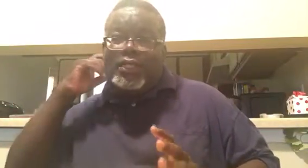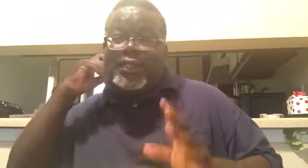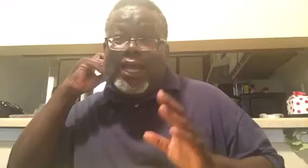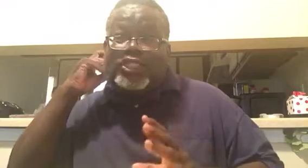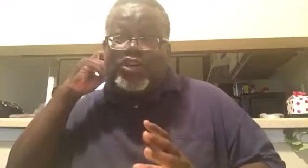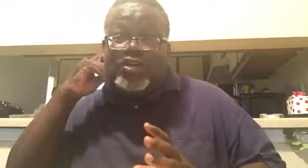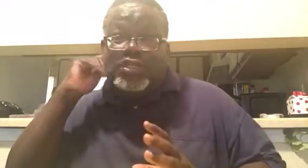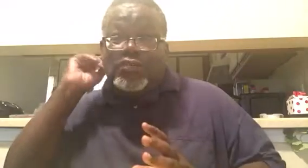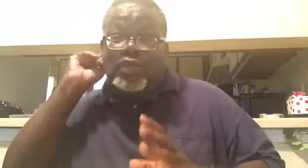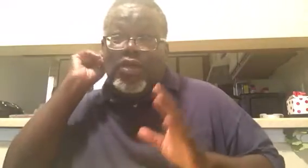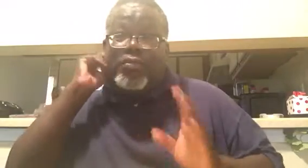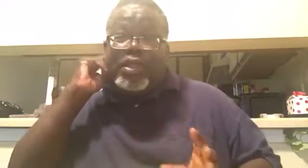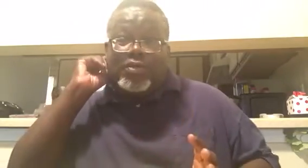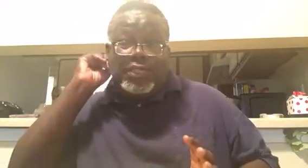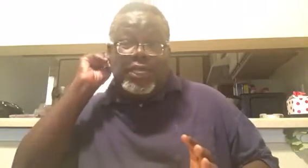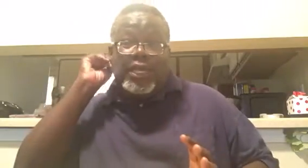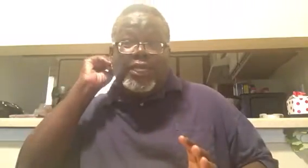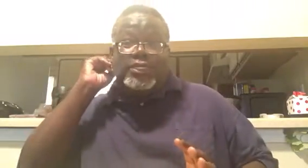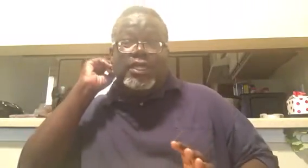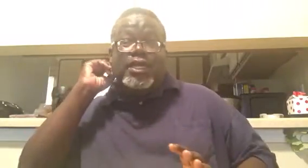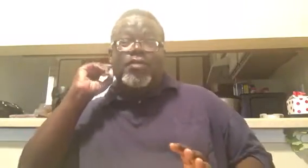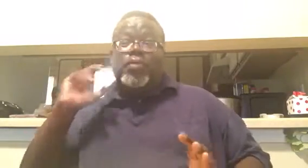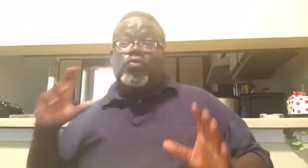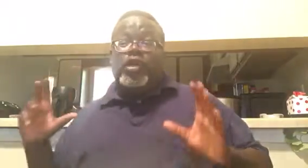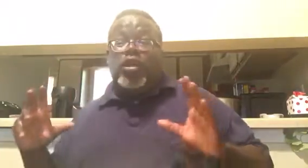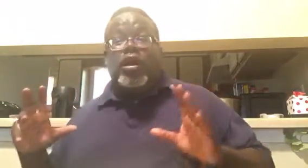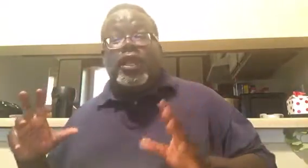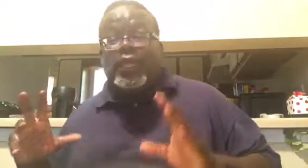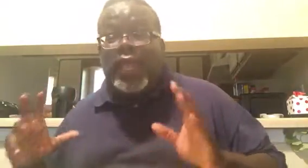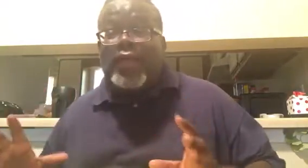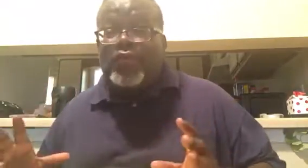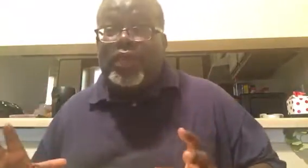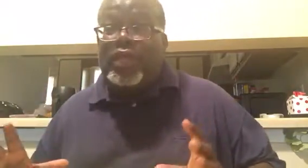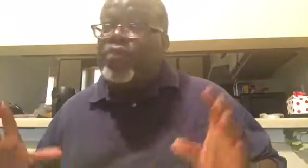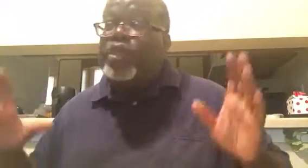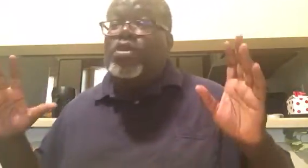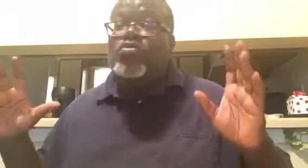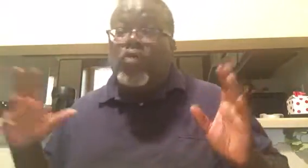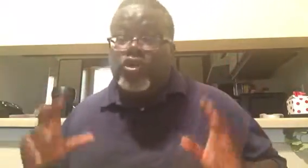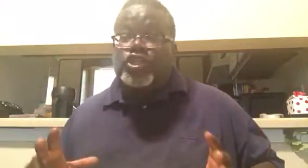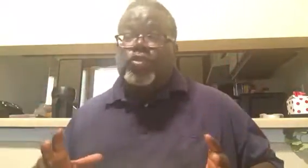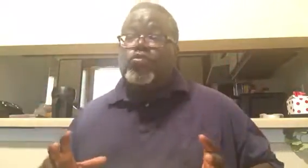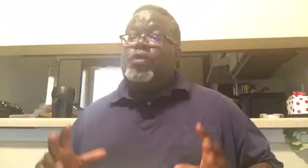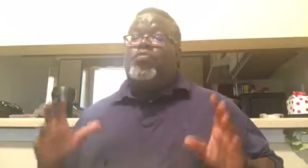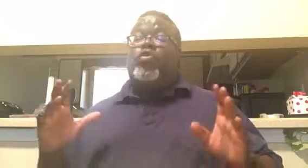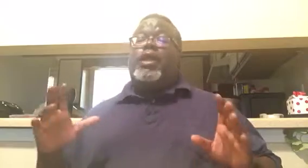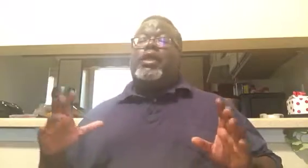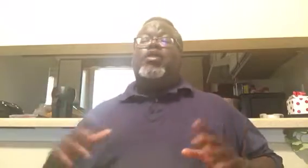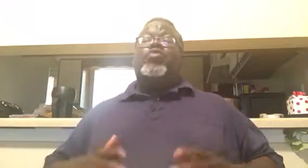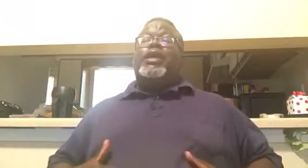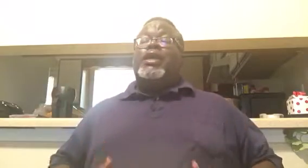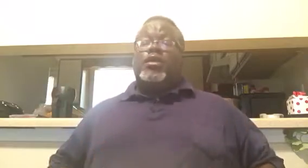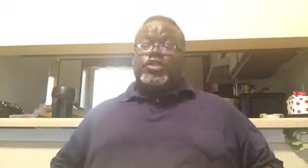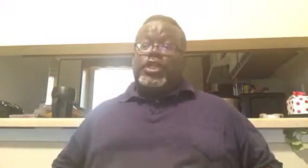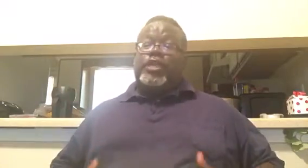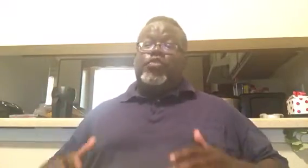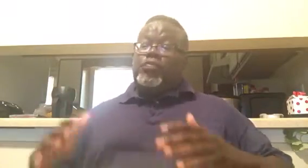it's not church. We don't meet on Sundays, but we are a gathering and we do worship. We pray, we intercede, we